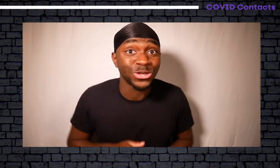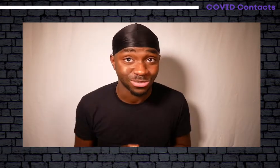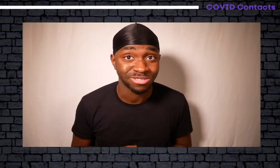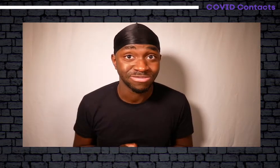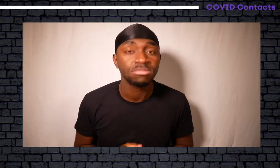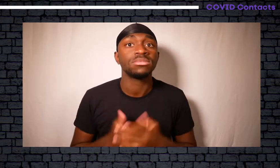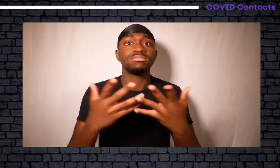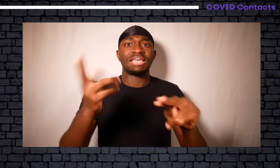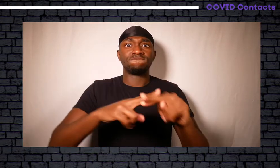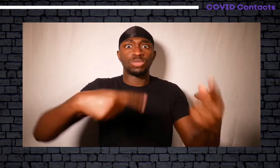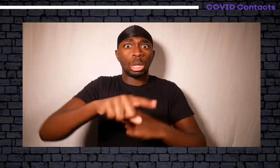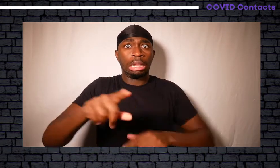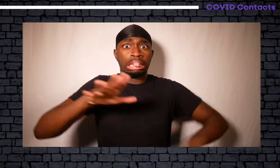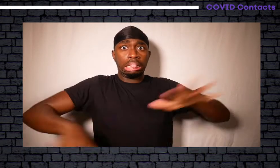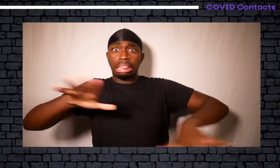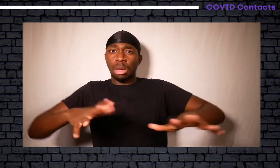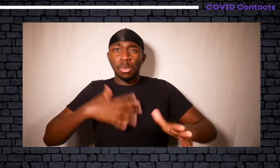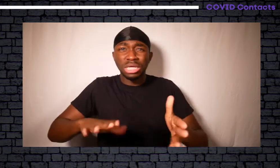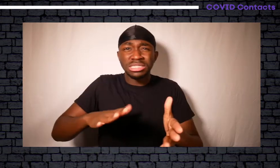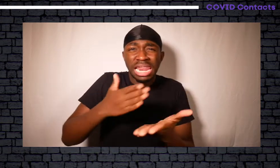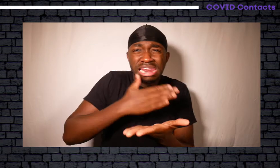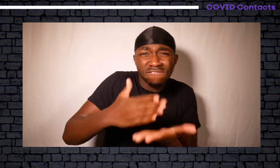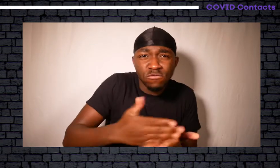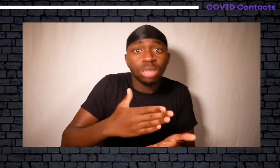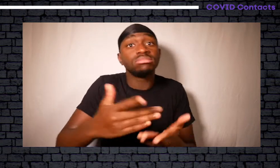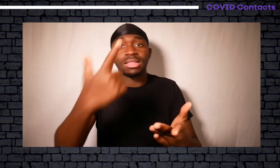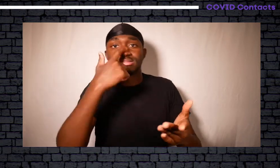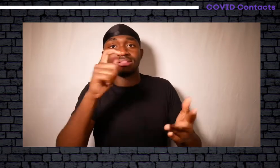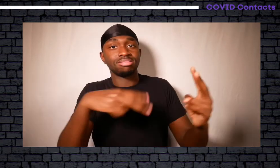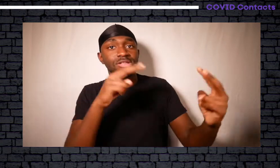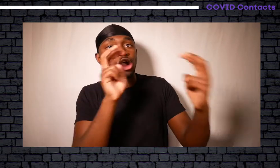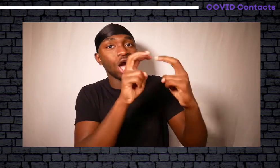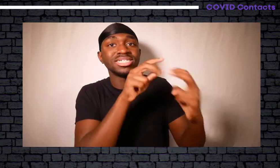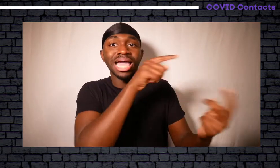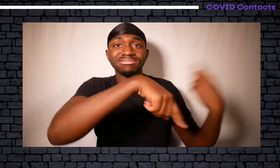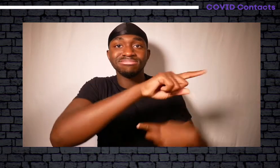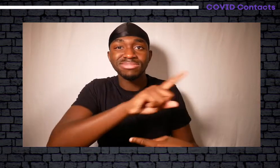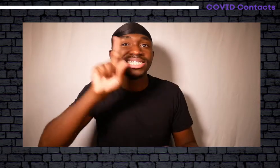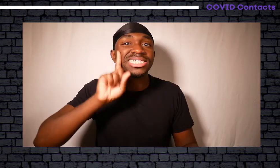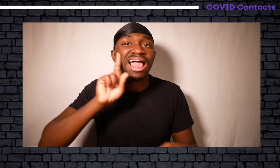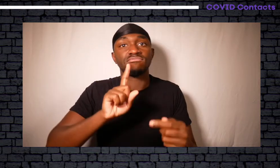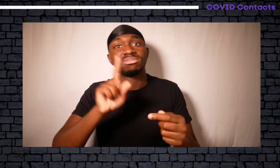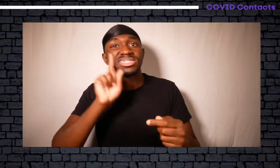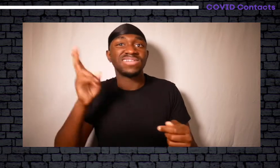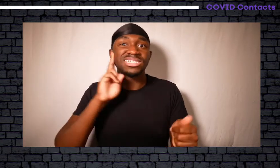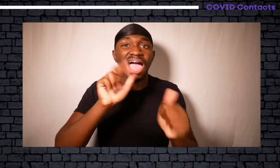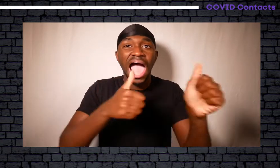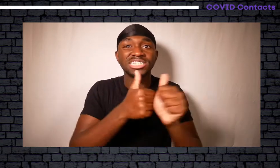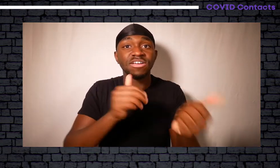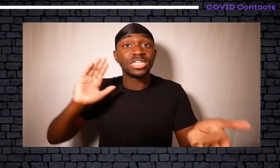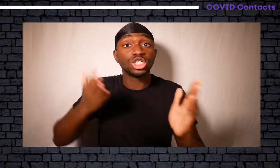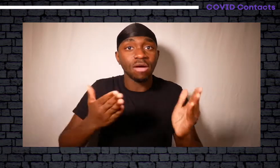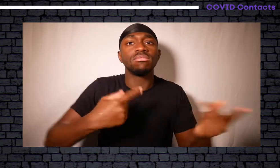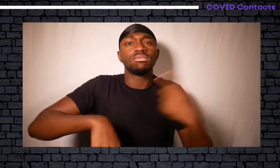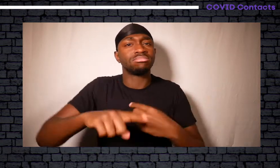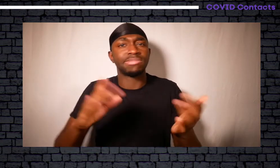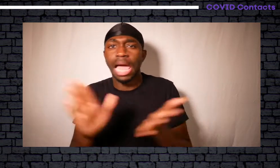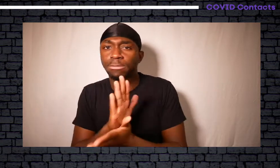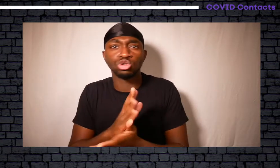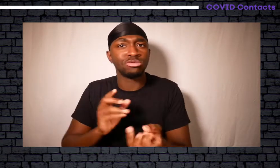which includes you. If you receive communication you do not understand or require further clarification you can